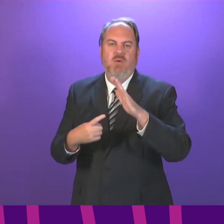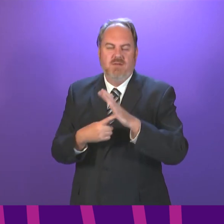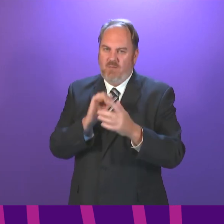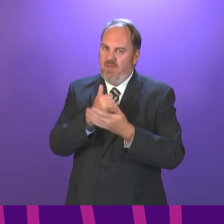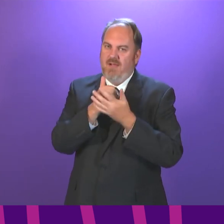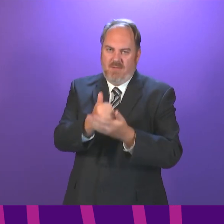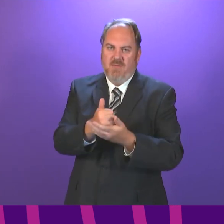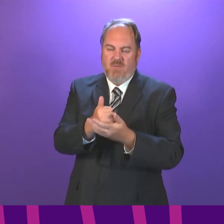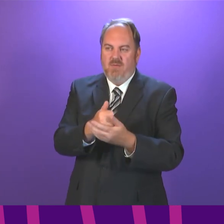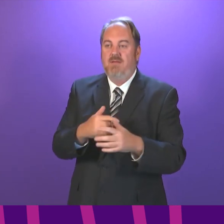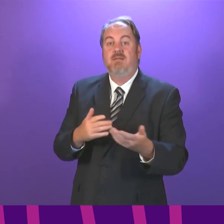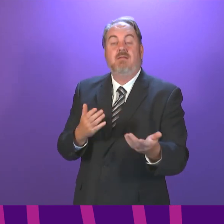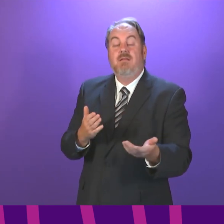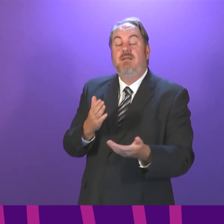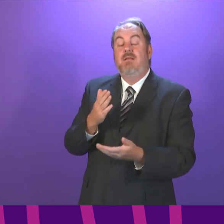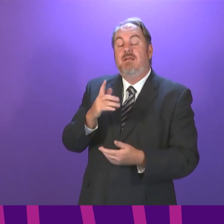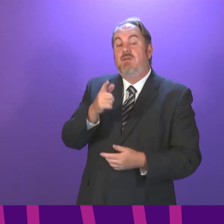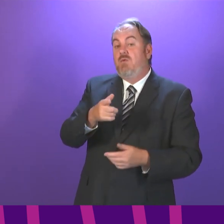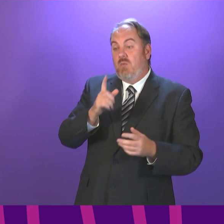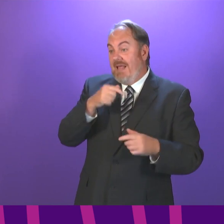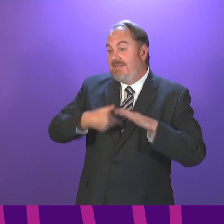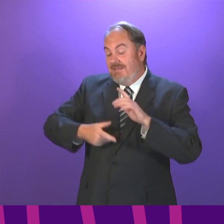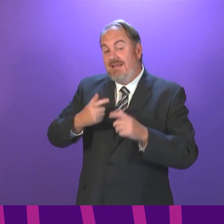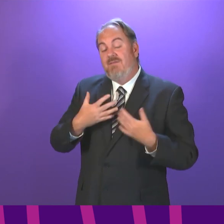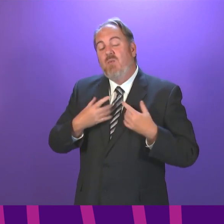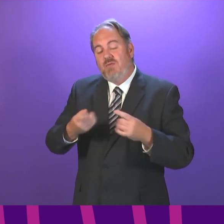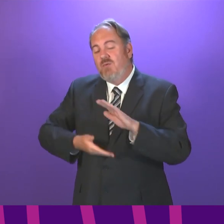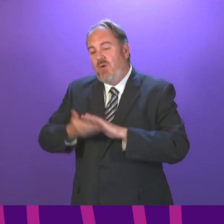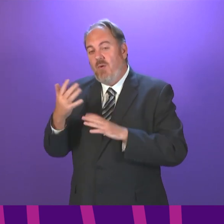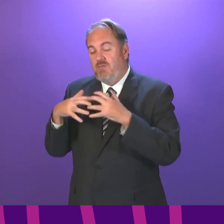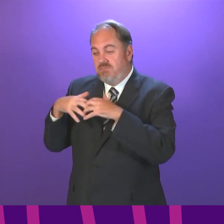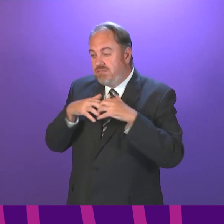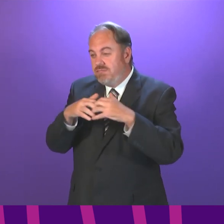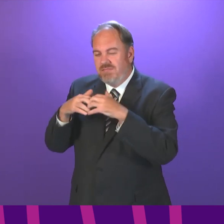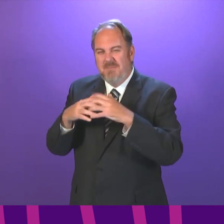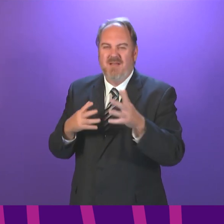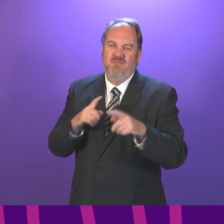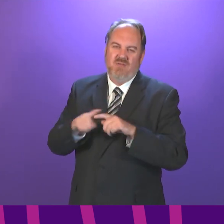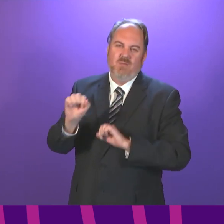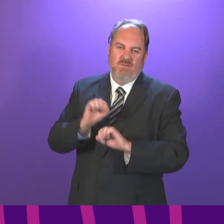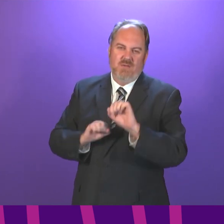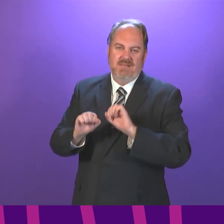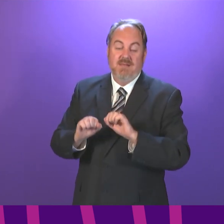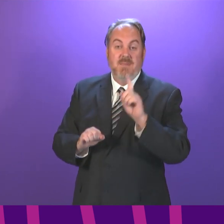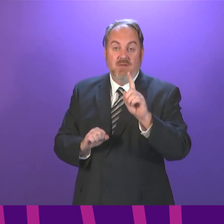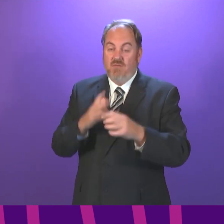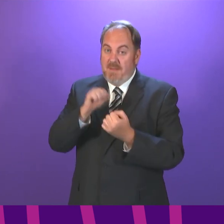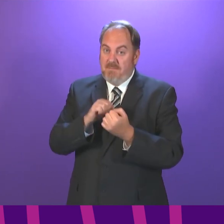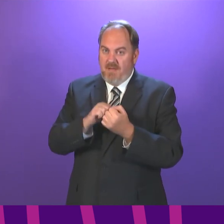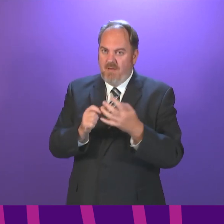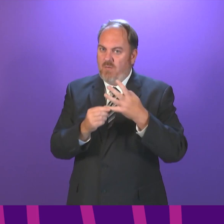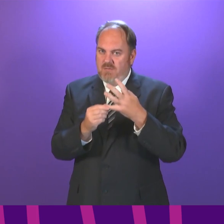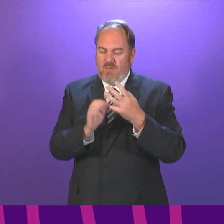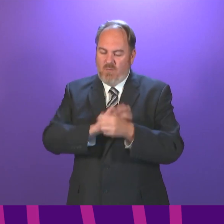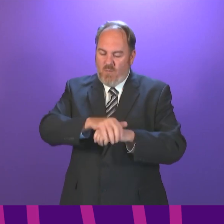even if no longer legally mandated, these are still sensible precautions. Continue to wash your hands and surfaces as much as